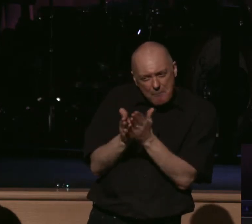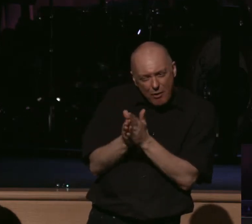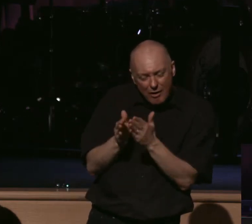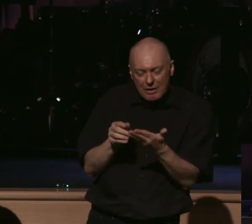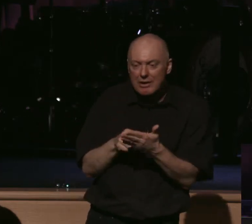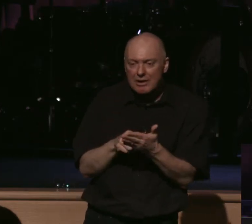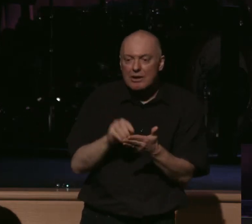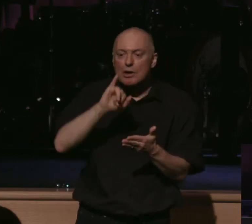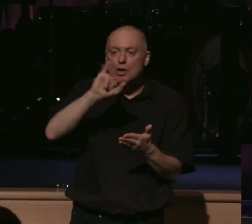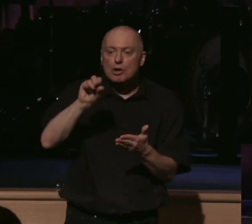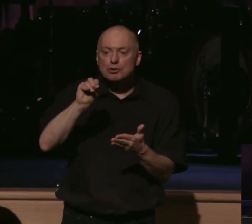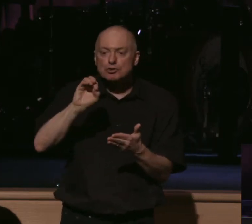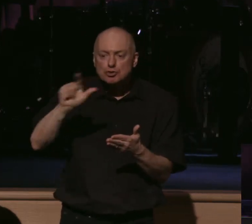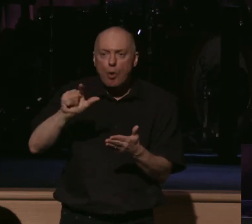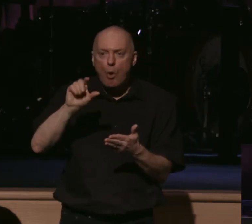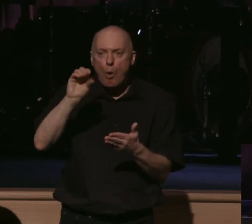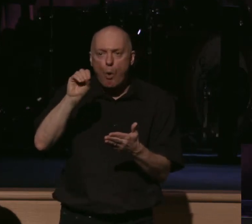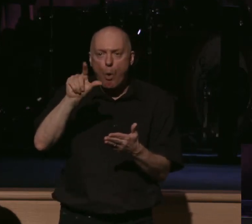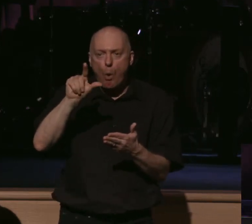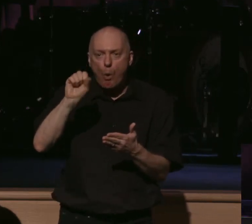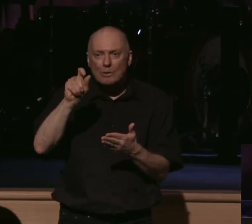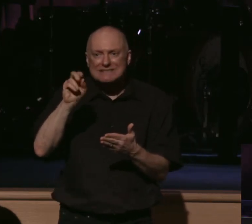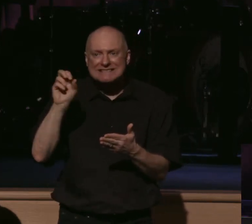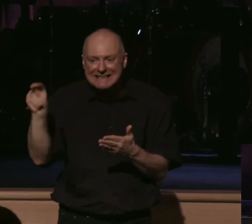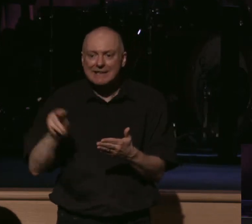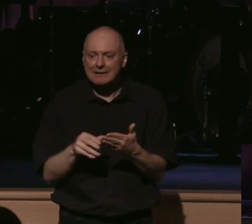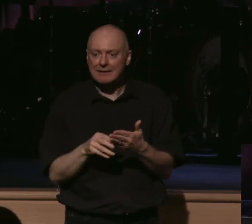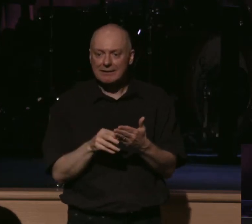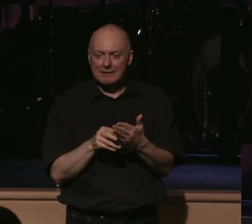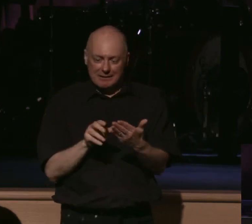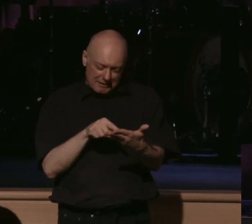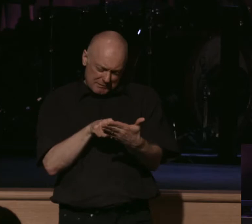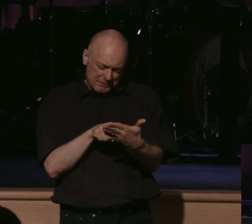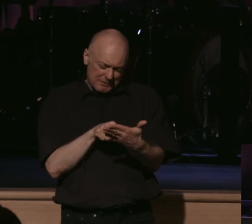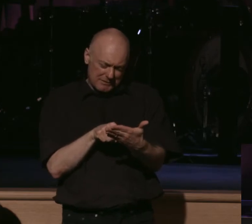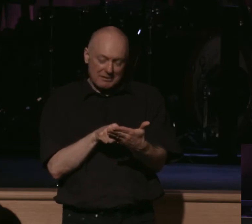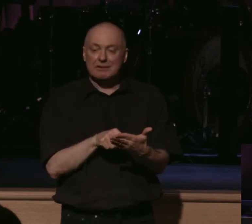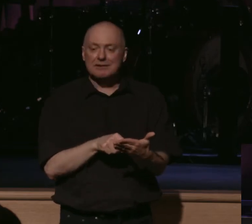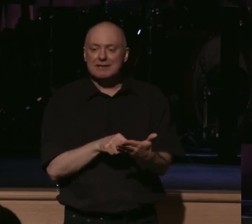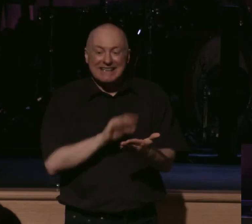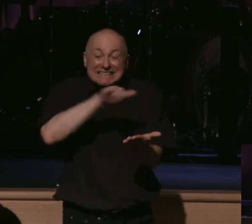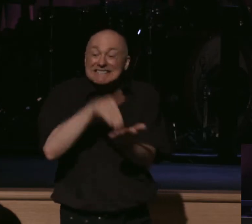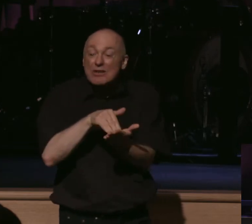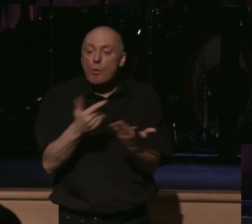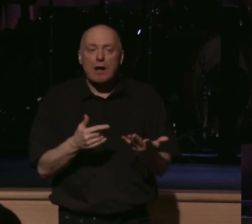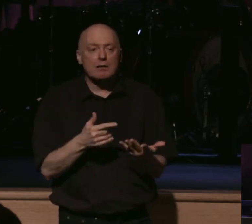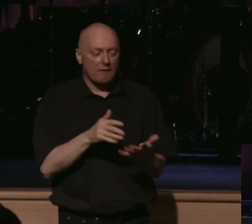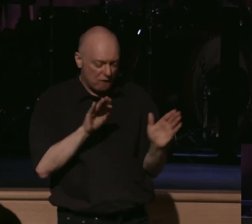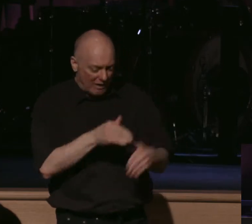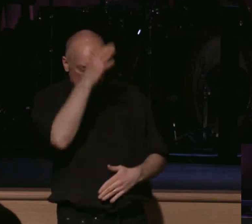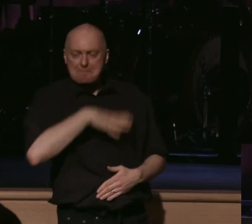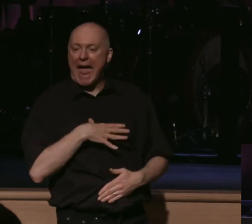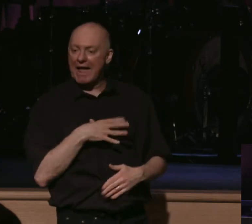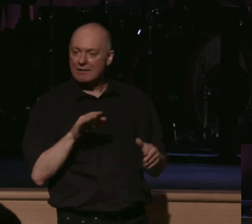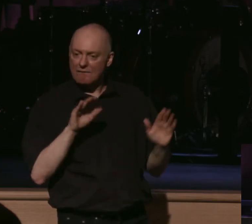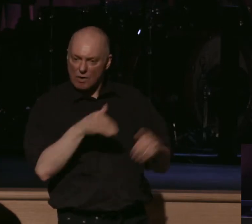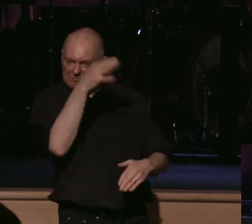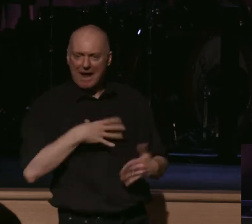by Joel Osteen, the center of that book is humanity, not Jesus Christ. It just is.